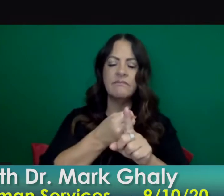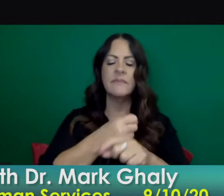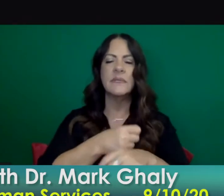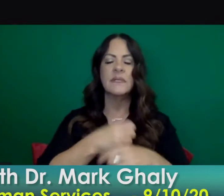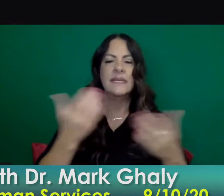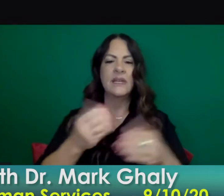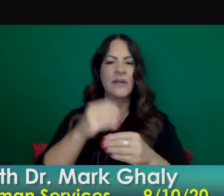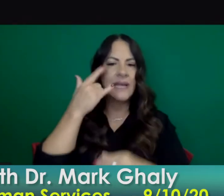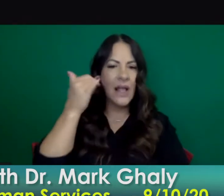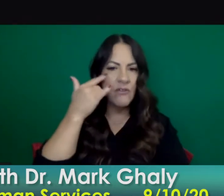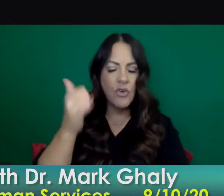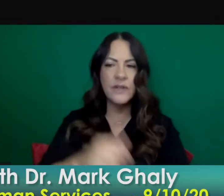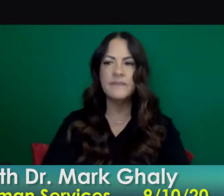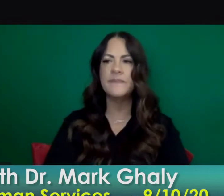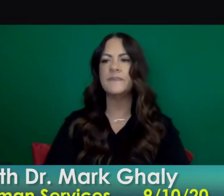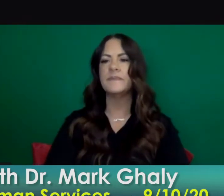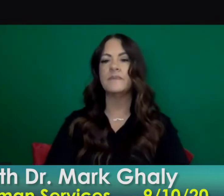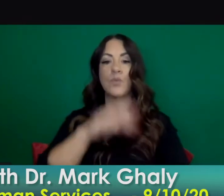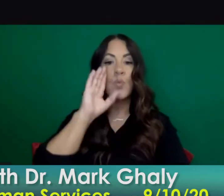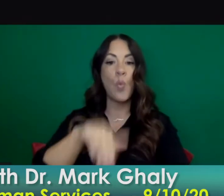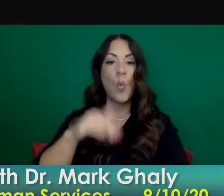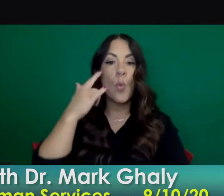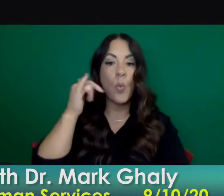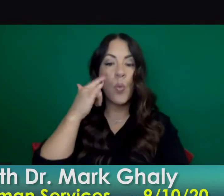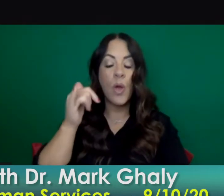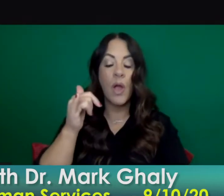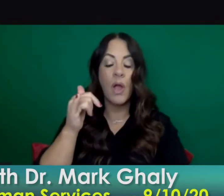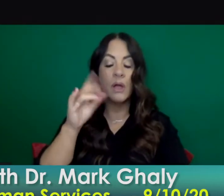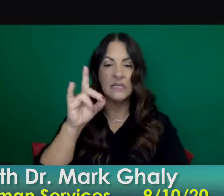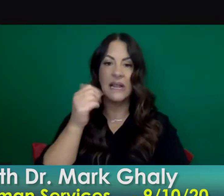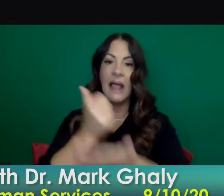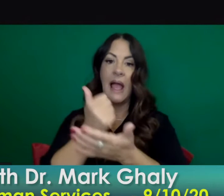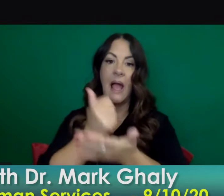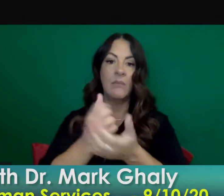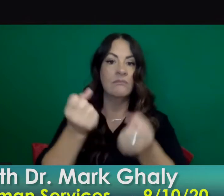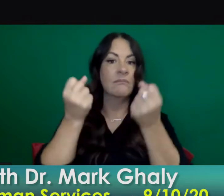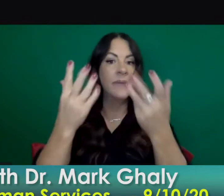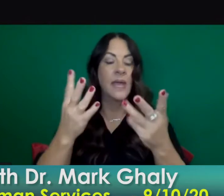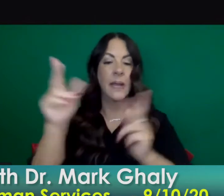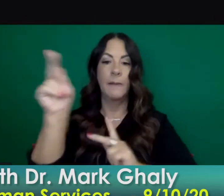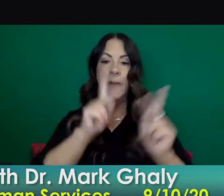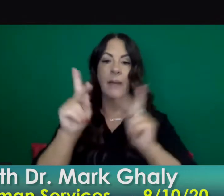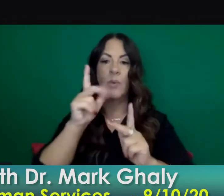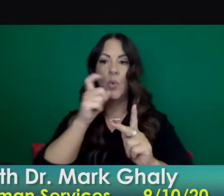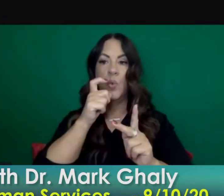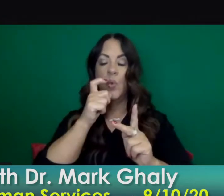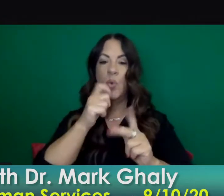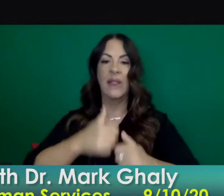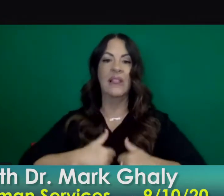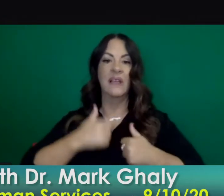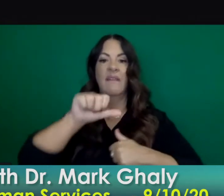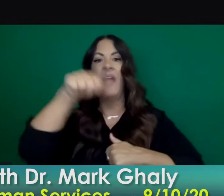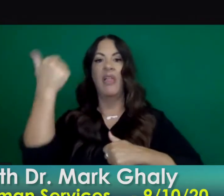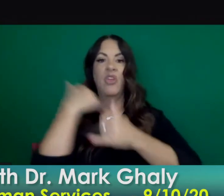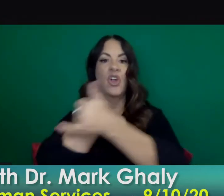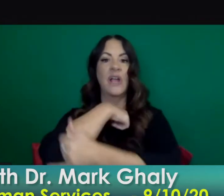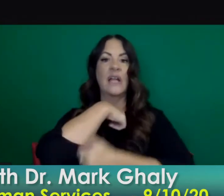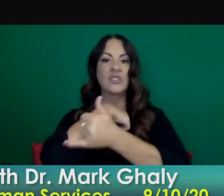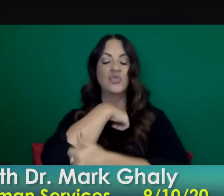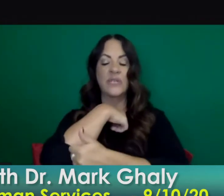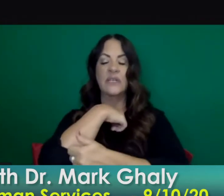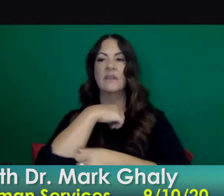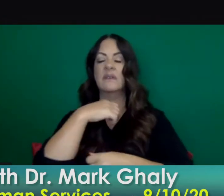helping uh thousands of uh americans come back from overseas whether it was by ship or